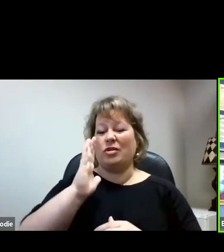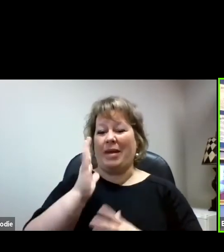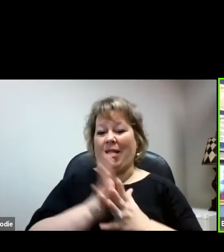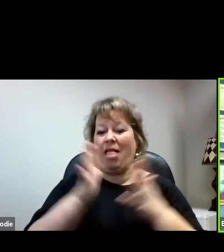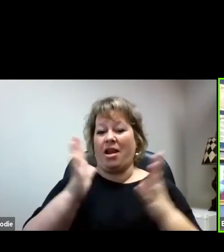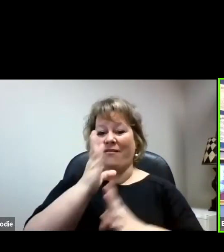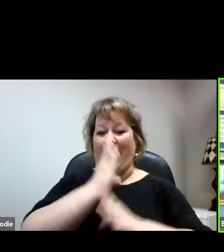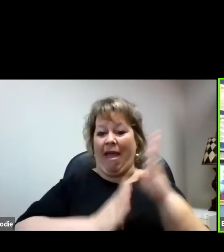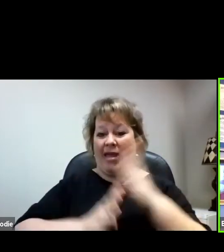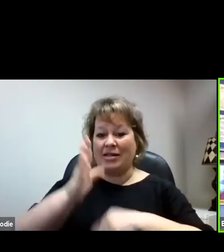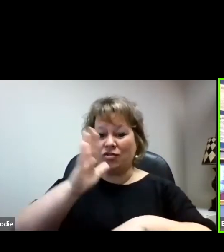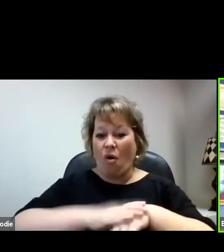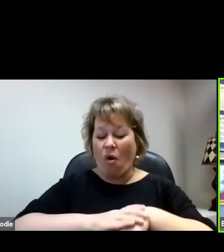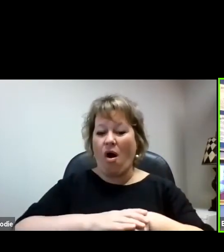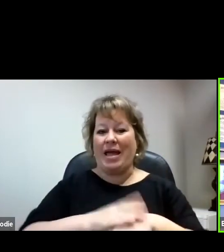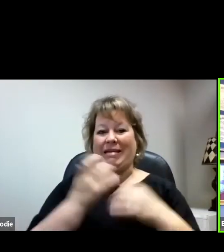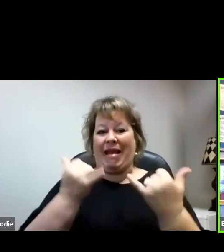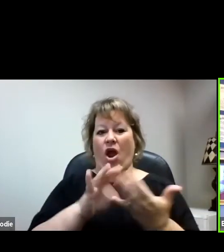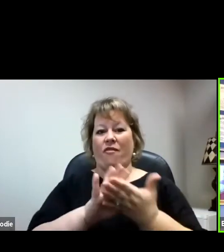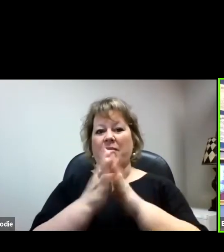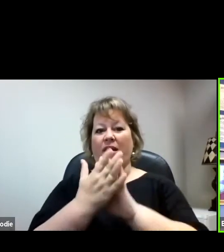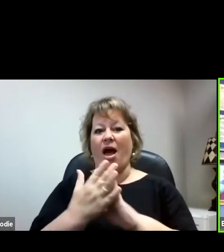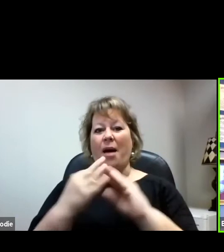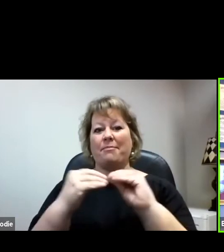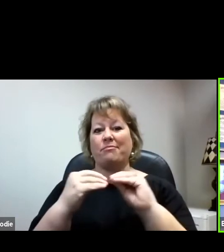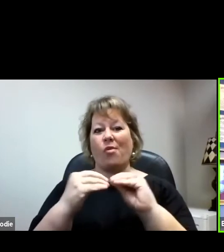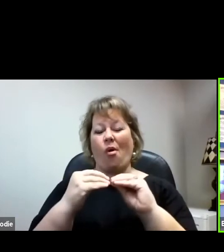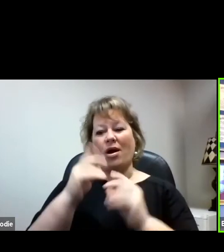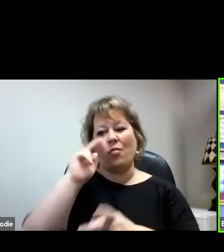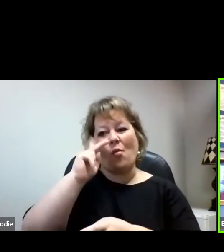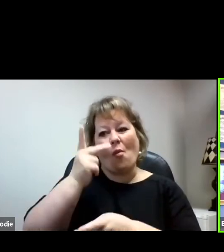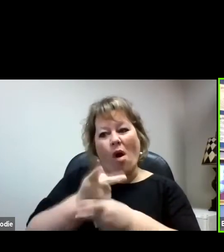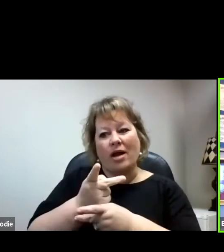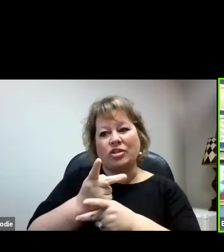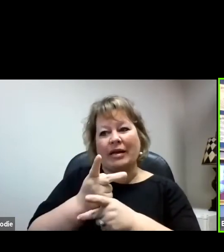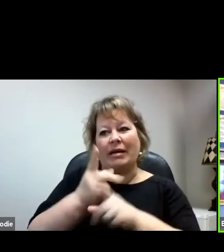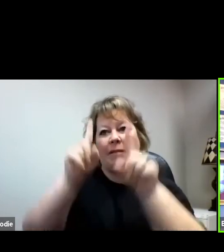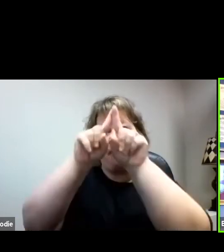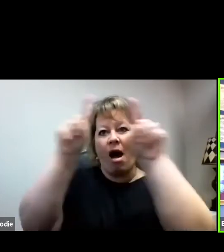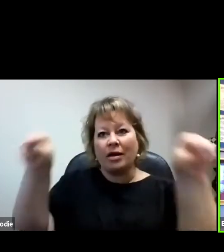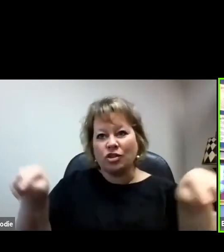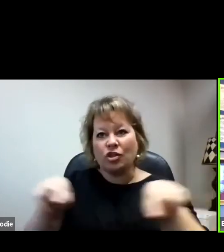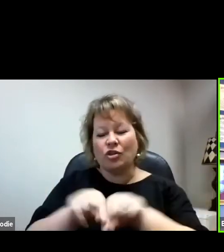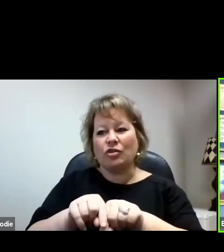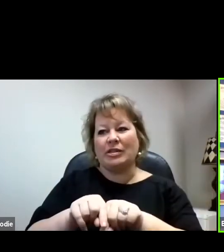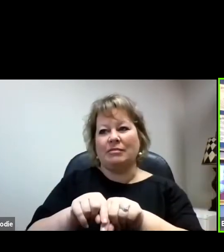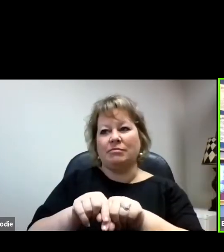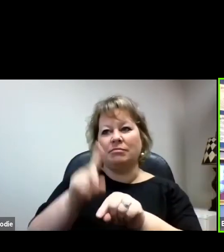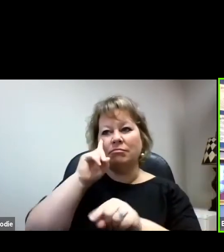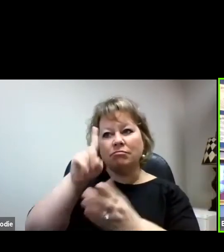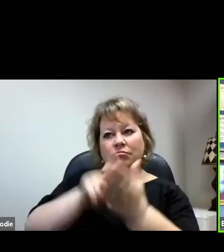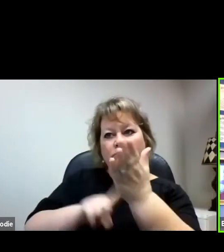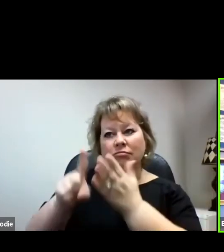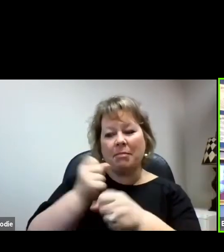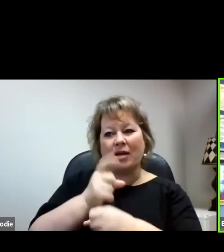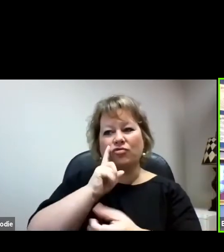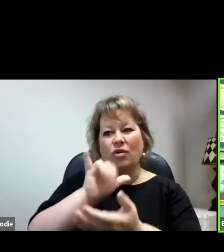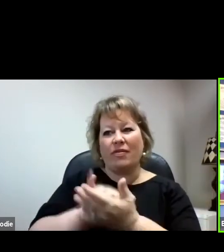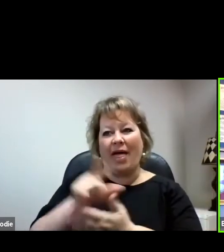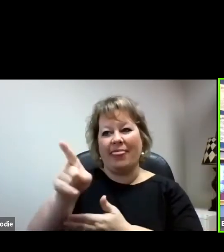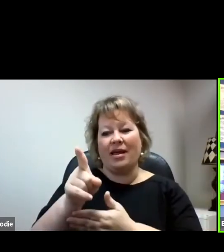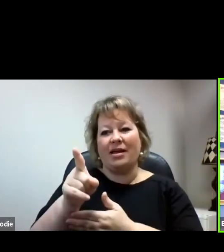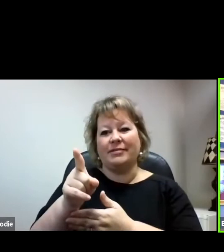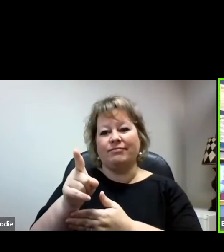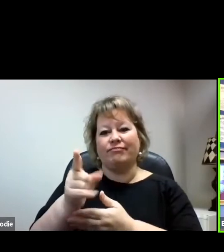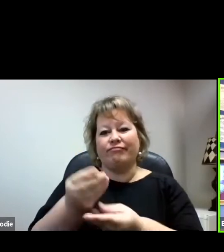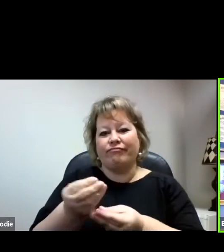things now have become more like watching monitors and screens and making sure that the flow of a